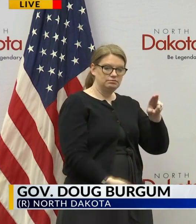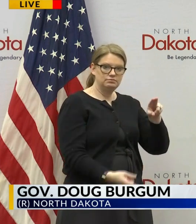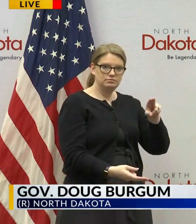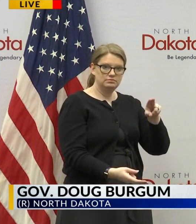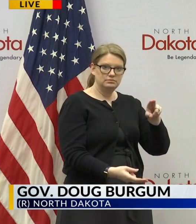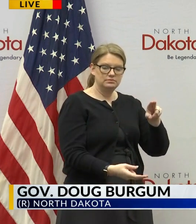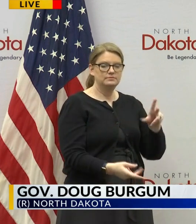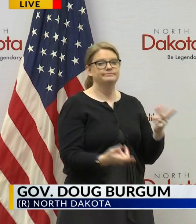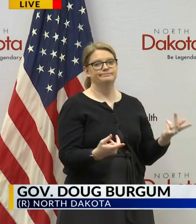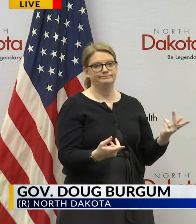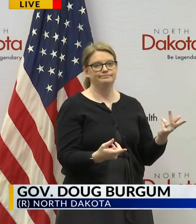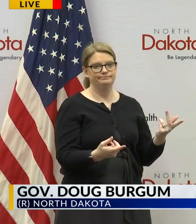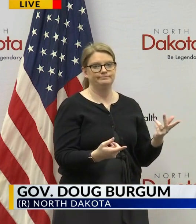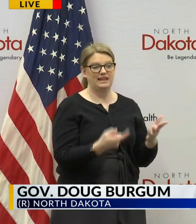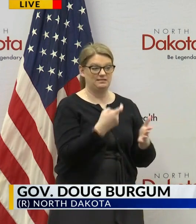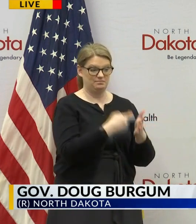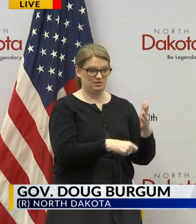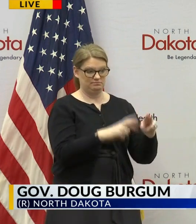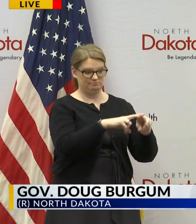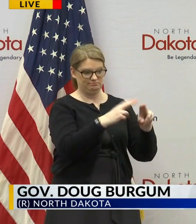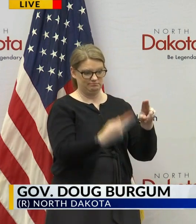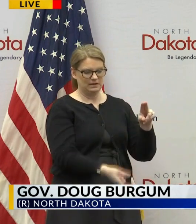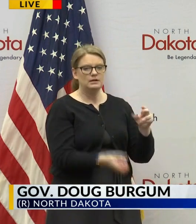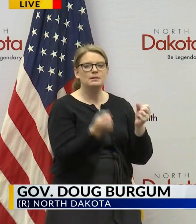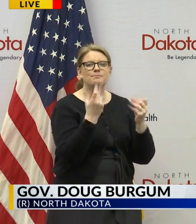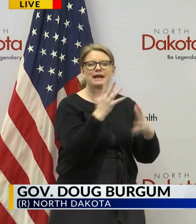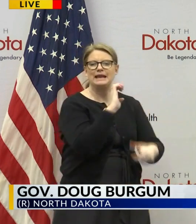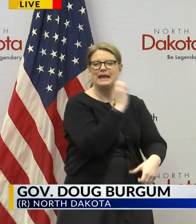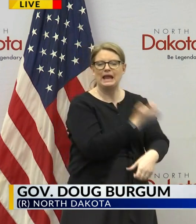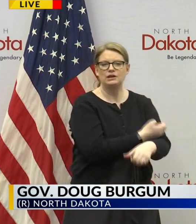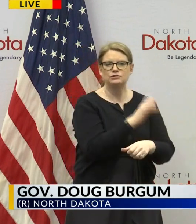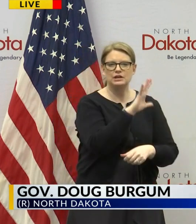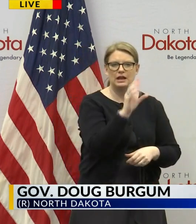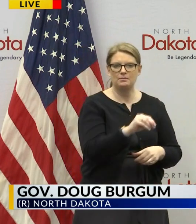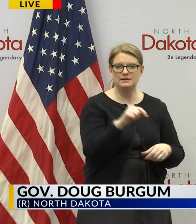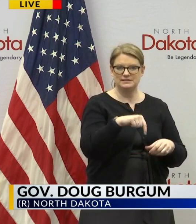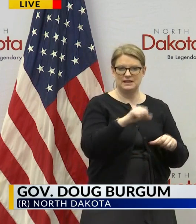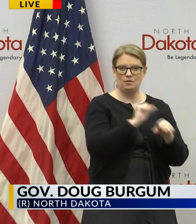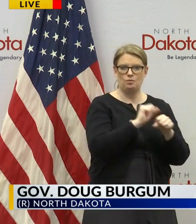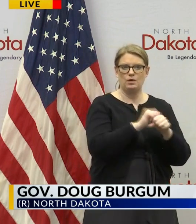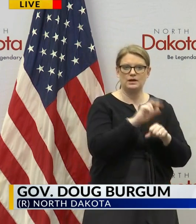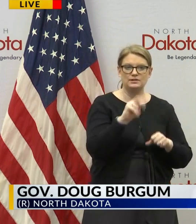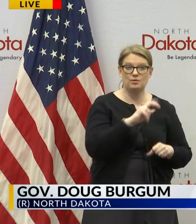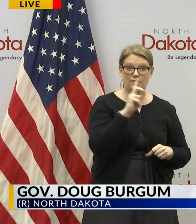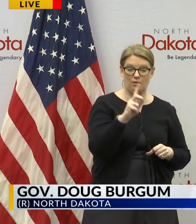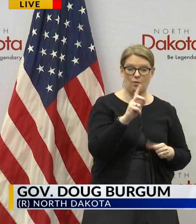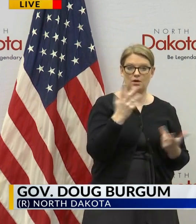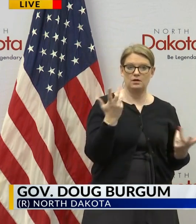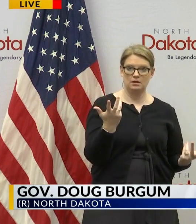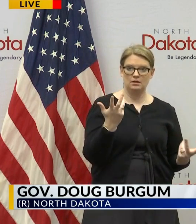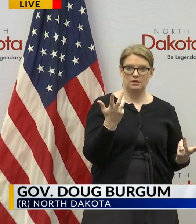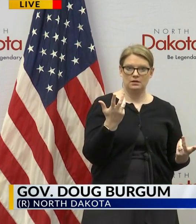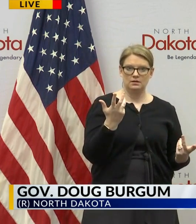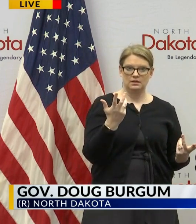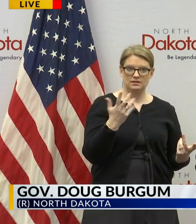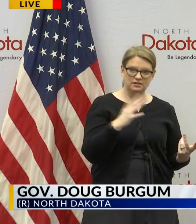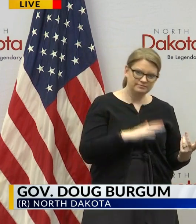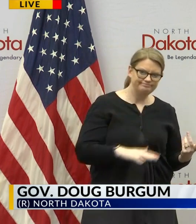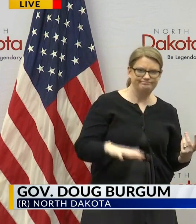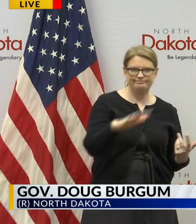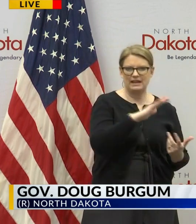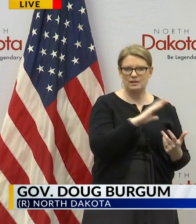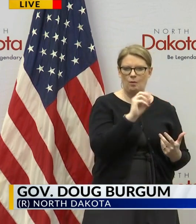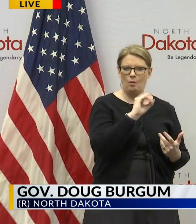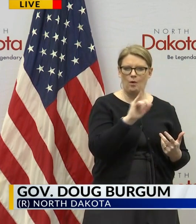price is causing a number of energy companies that work in North Dakota across all aspects of oil and gas